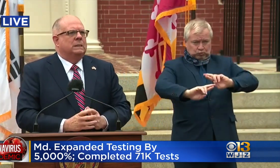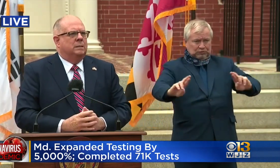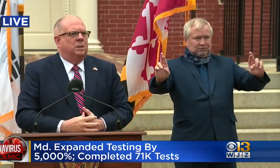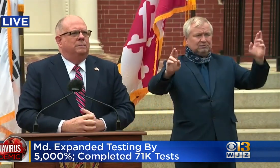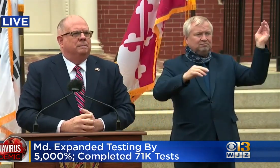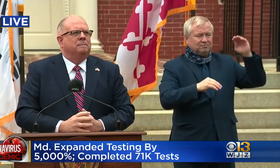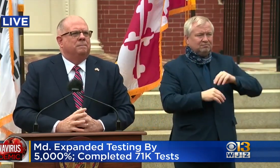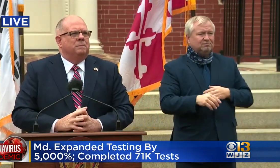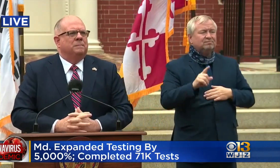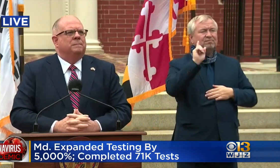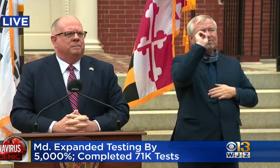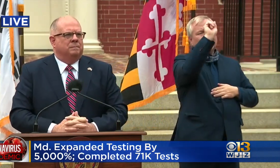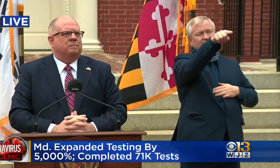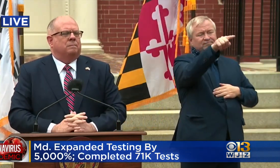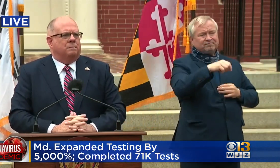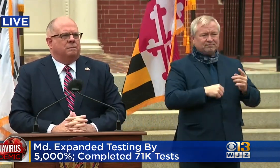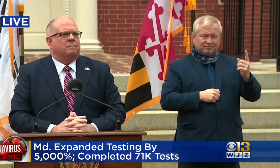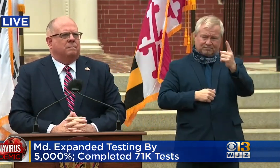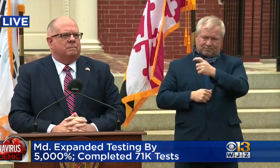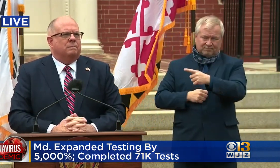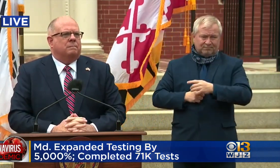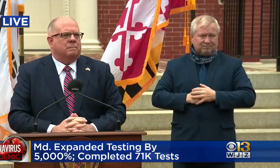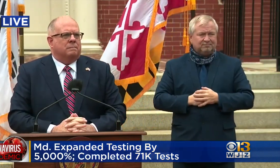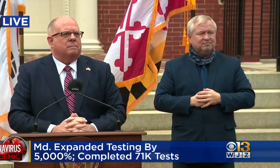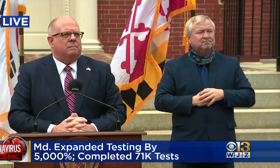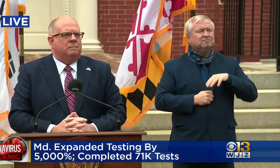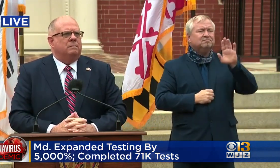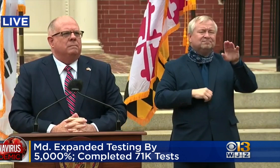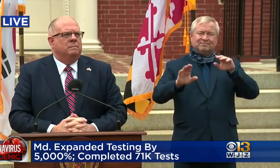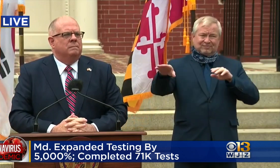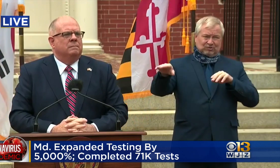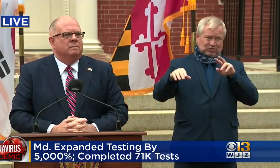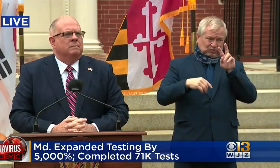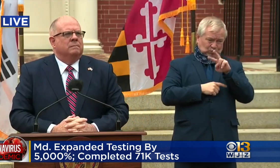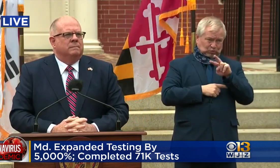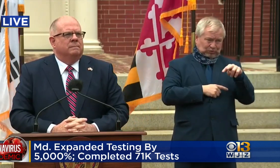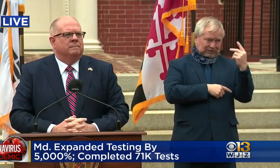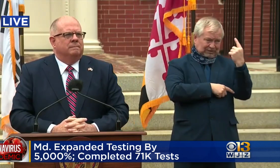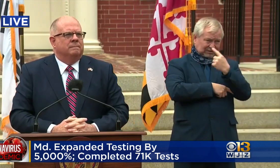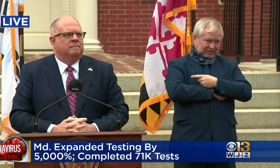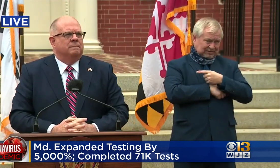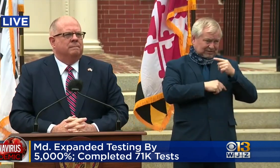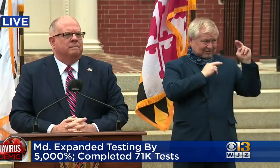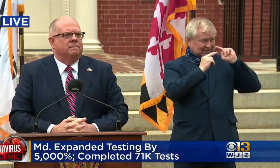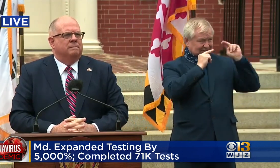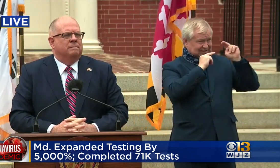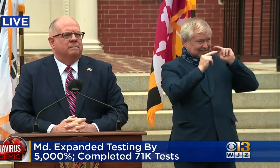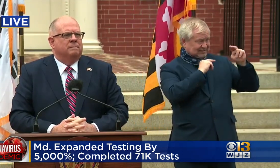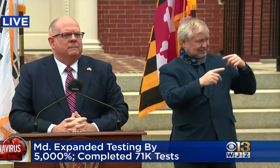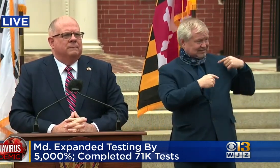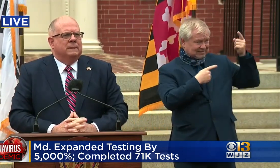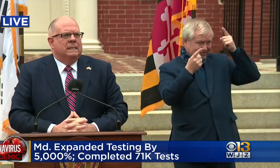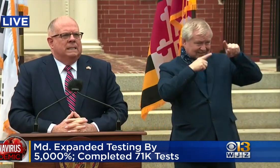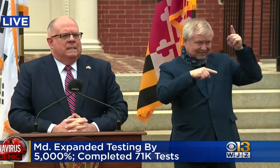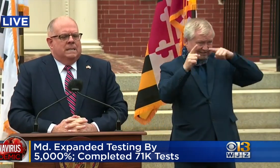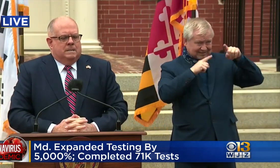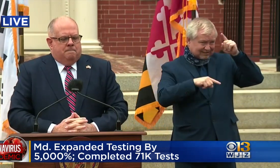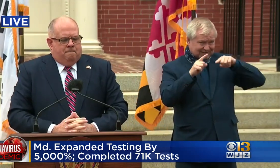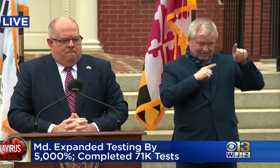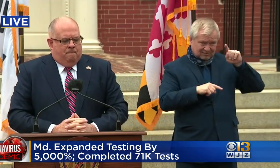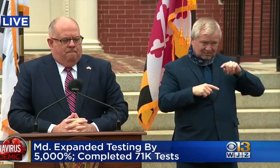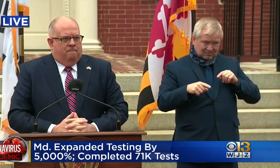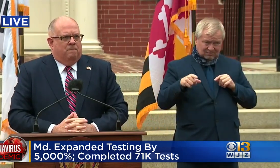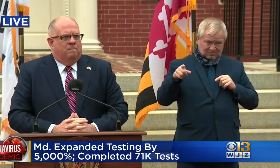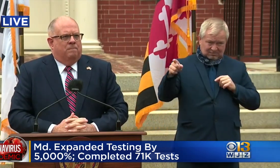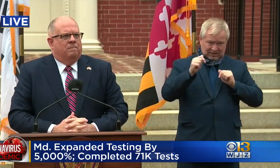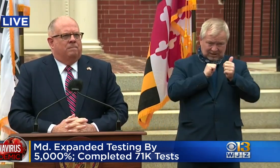you, during the 22 days of the diplomacy and negotiations, were you conceding against other federal or state entities,